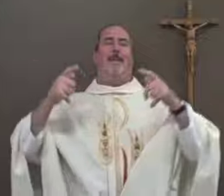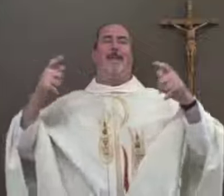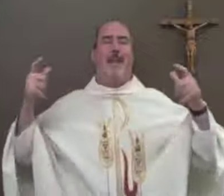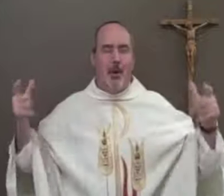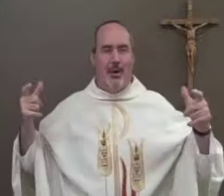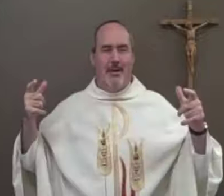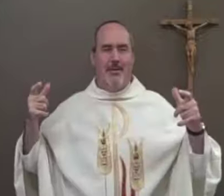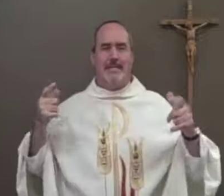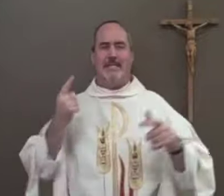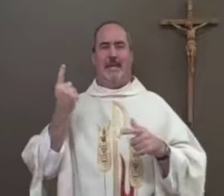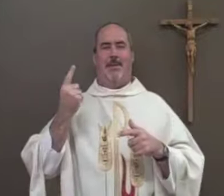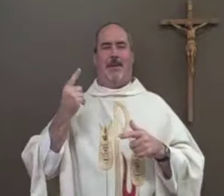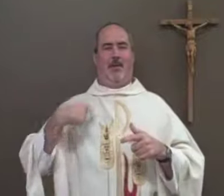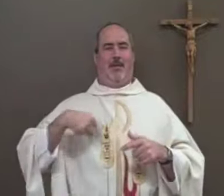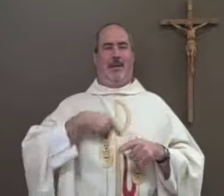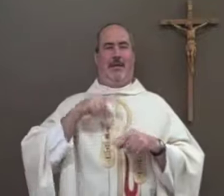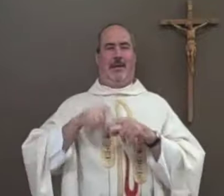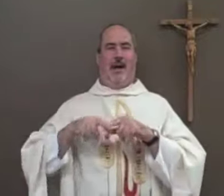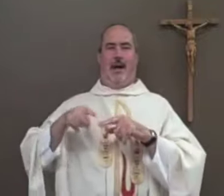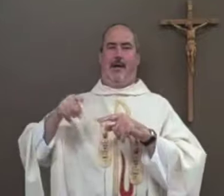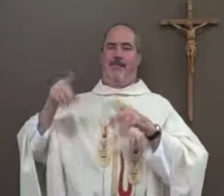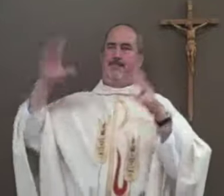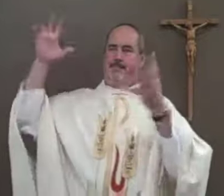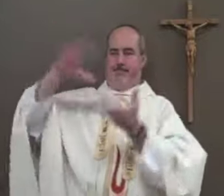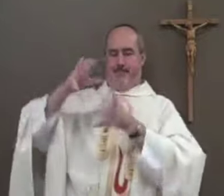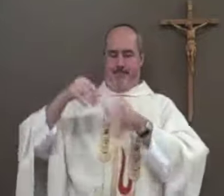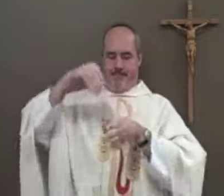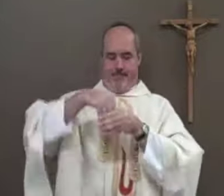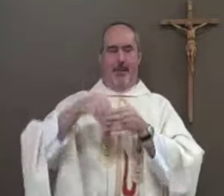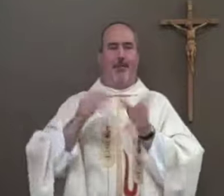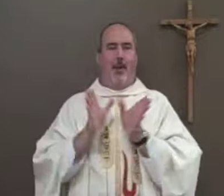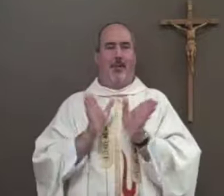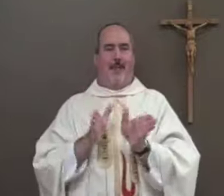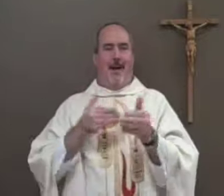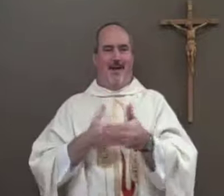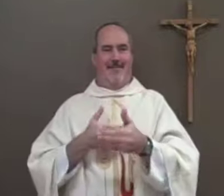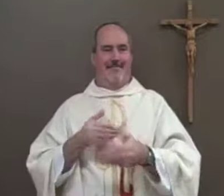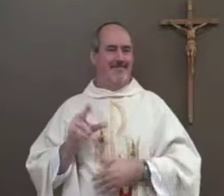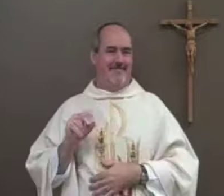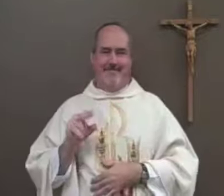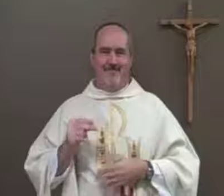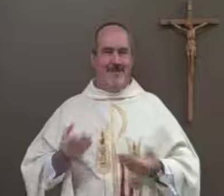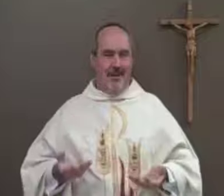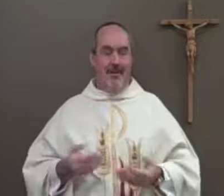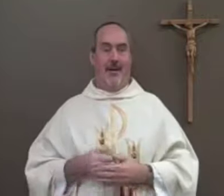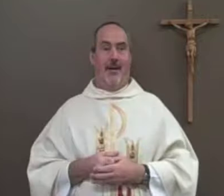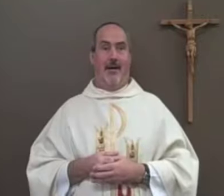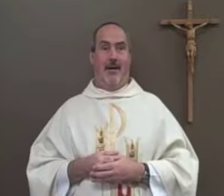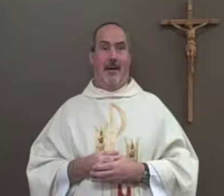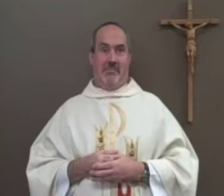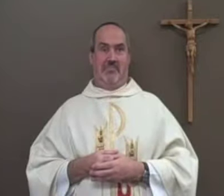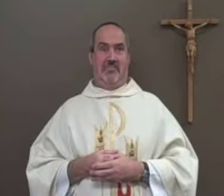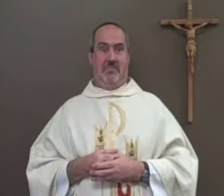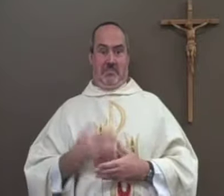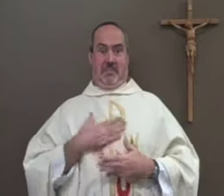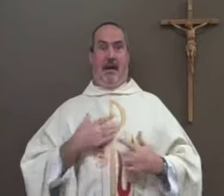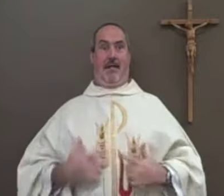God is so big and hard to describe and imagine that we can't fit him into some tidy little box in order to understand him.